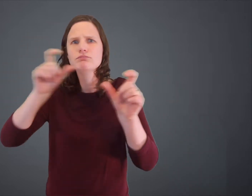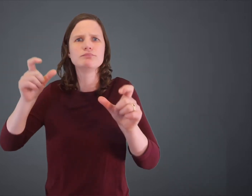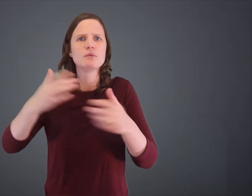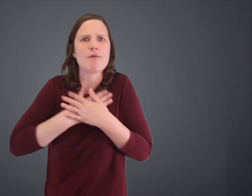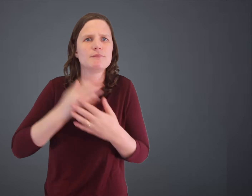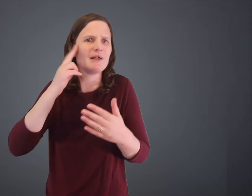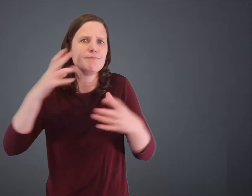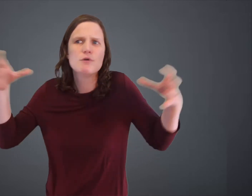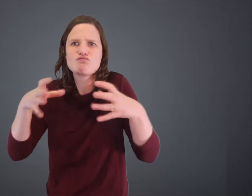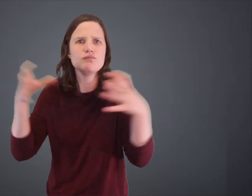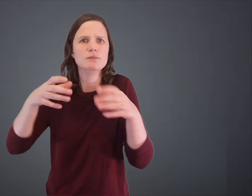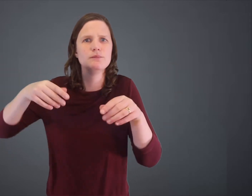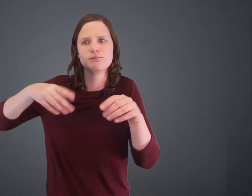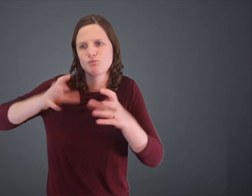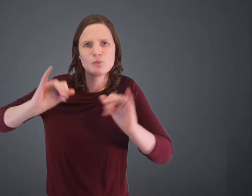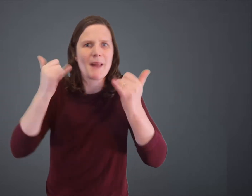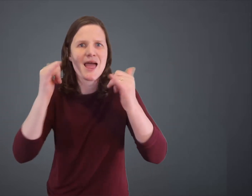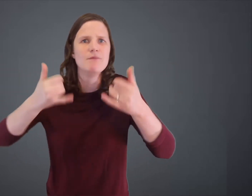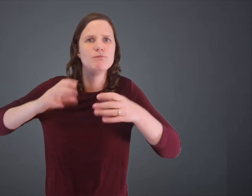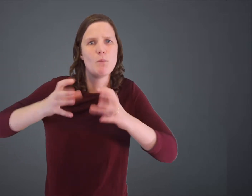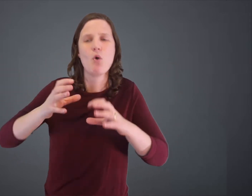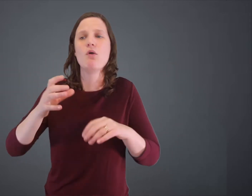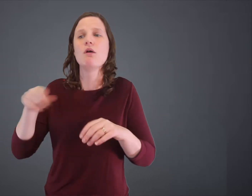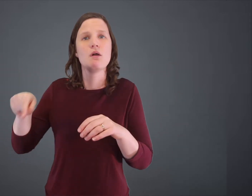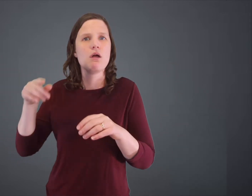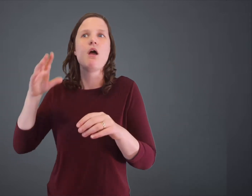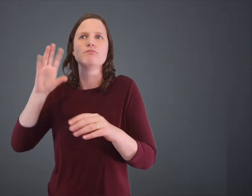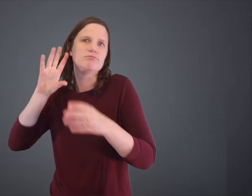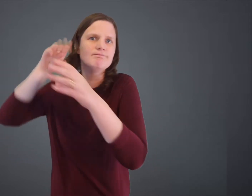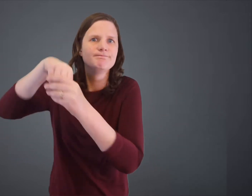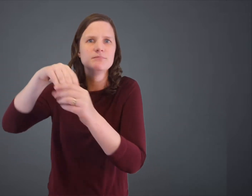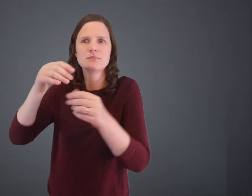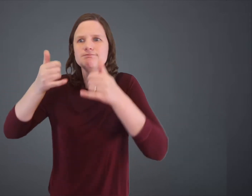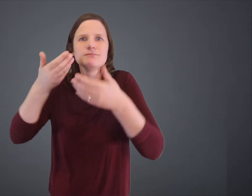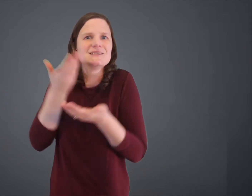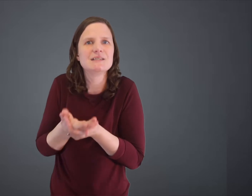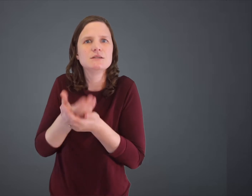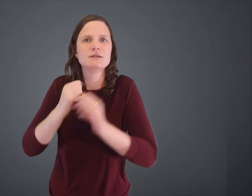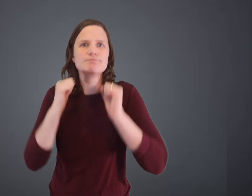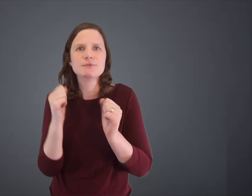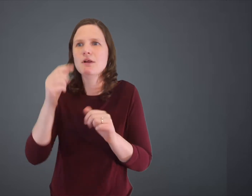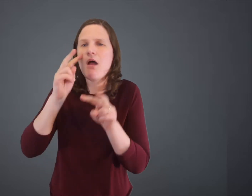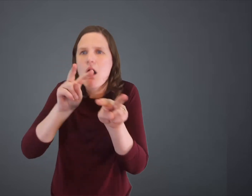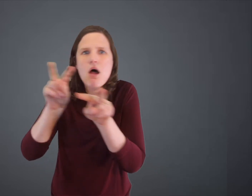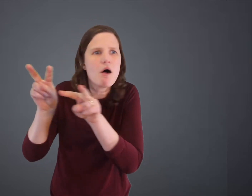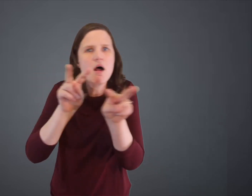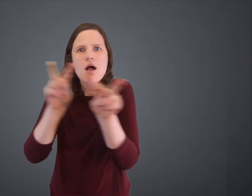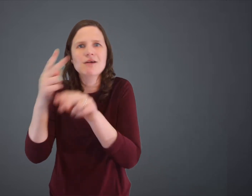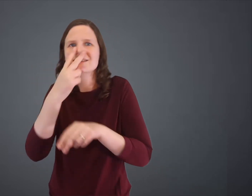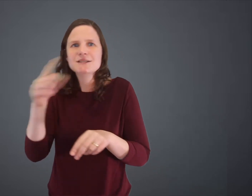matches going on regularly. And the deaf refugees loved to play football there. So she would go and sit and watch